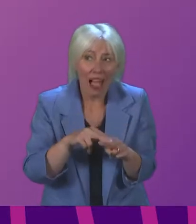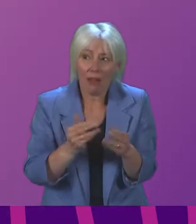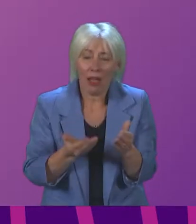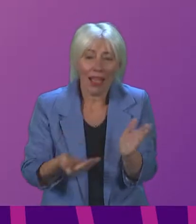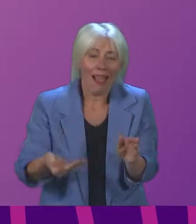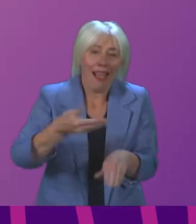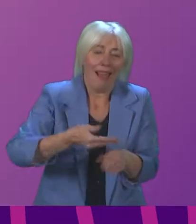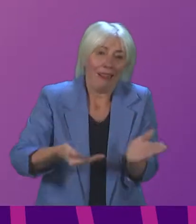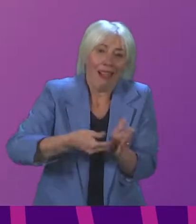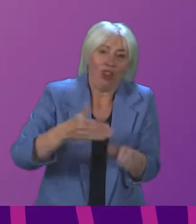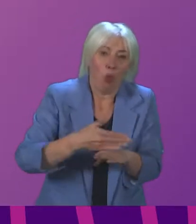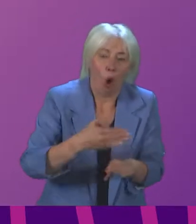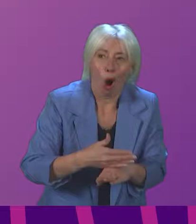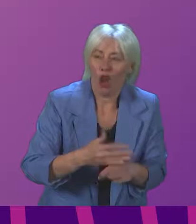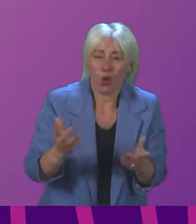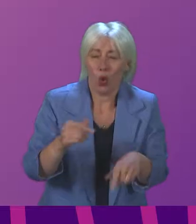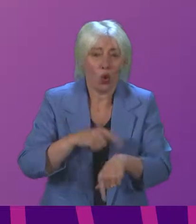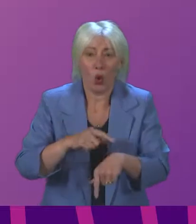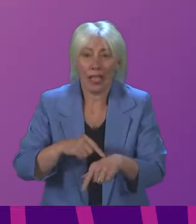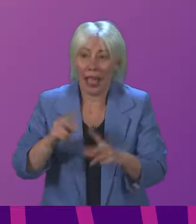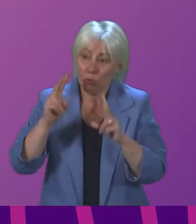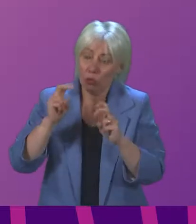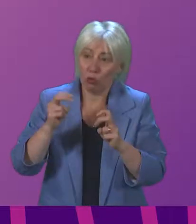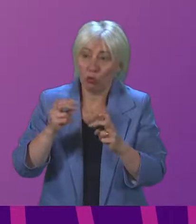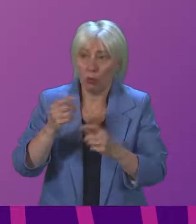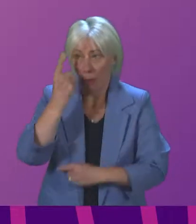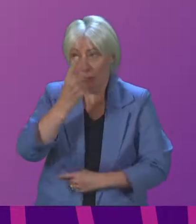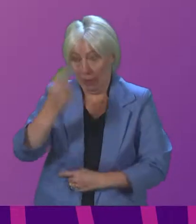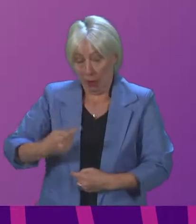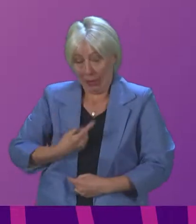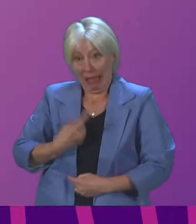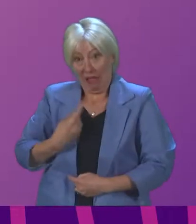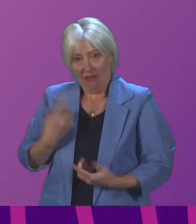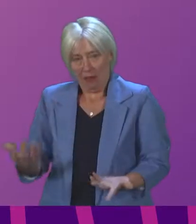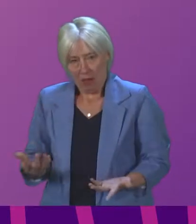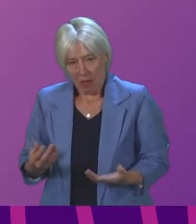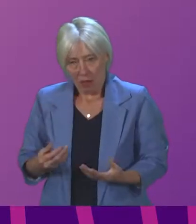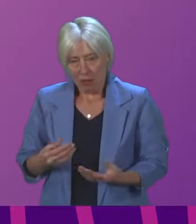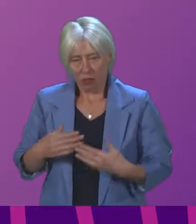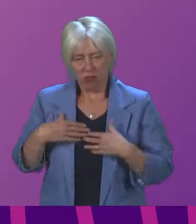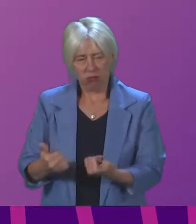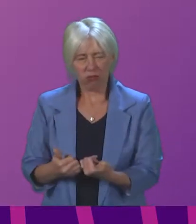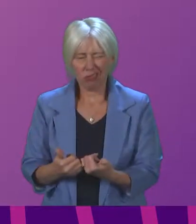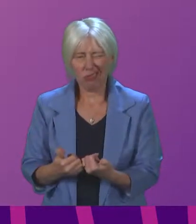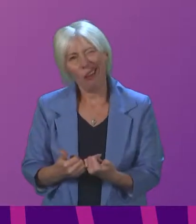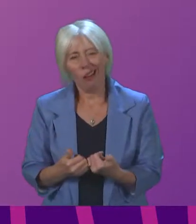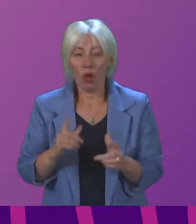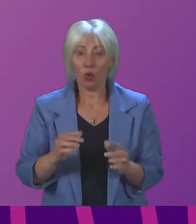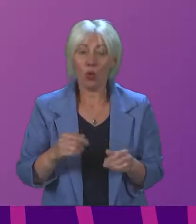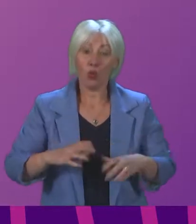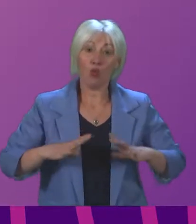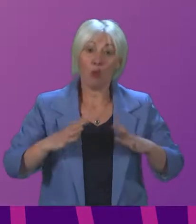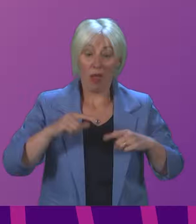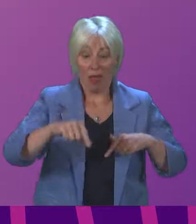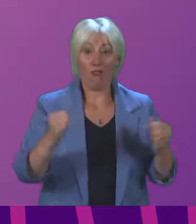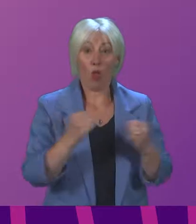additional responsibilities and to work extra shifts. So, President Officer, to prepare for this most challenging of winter periods,